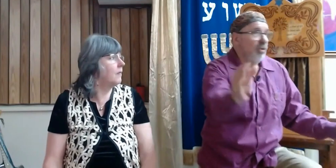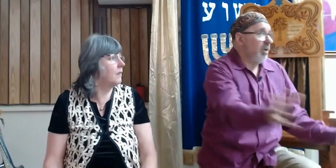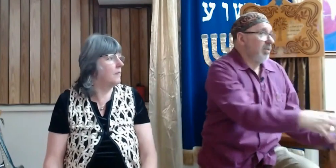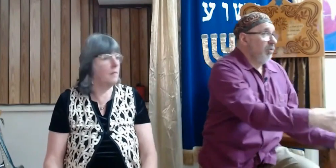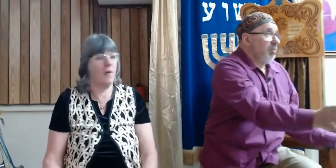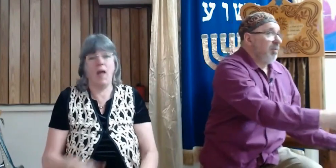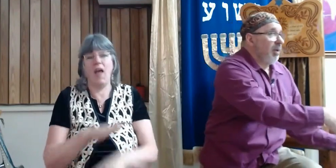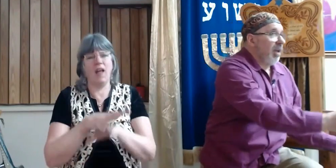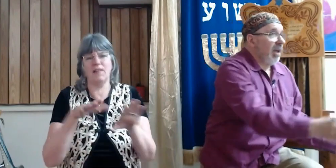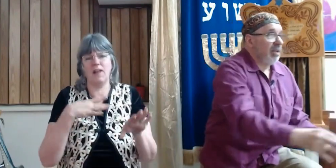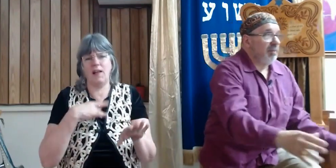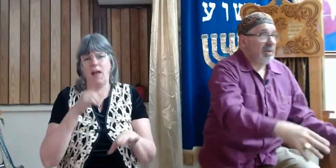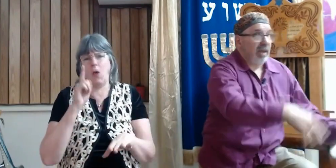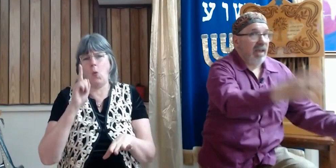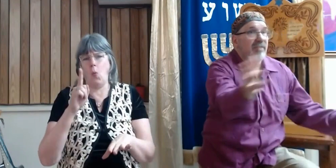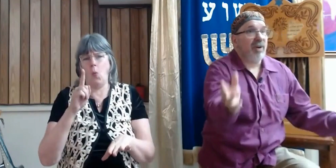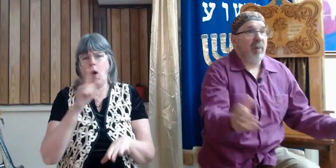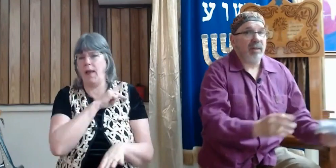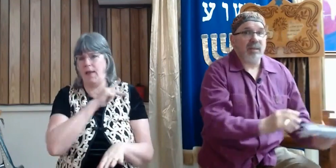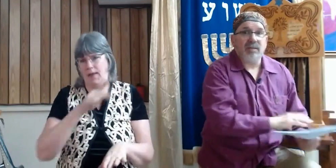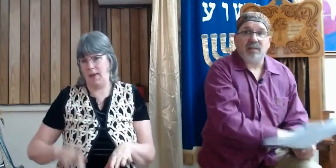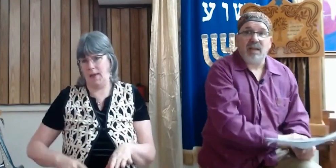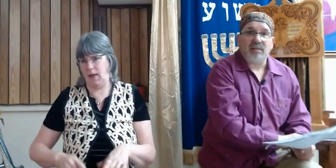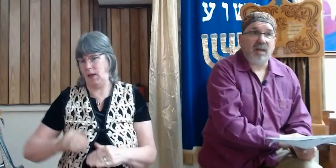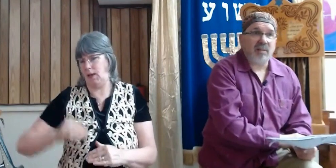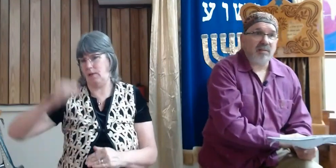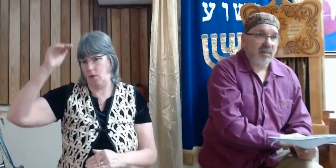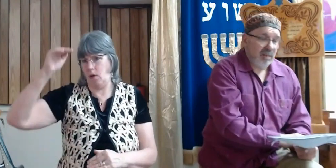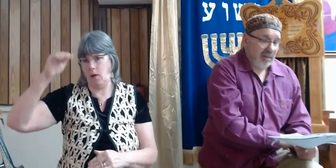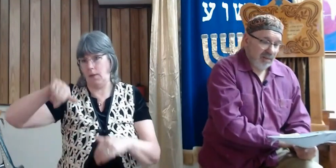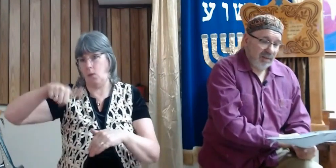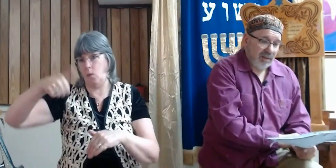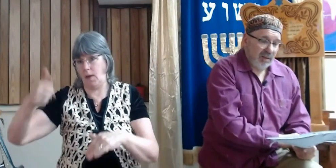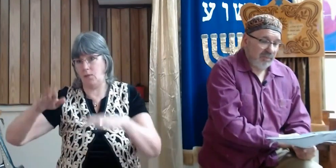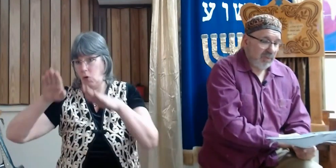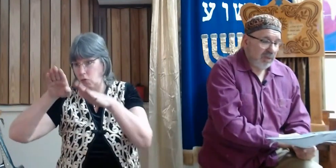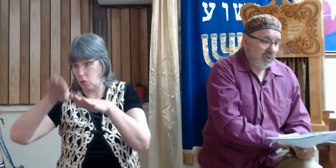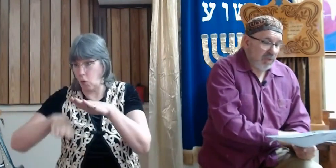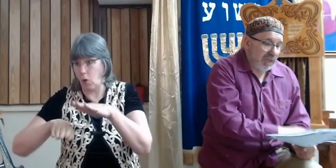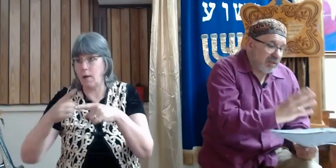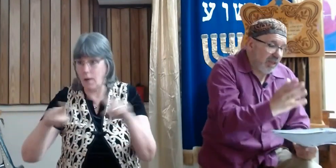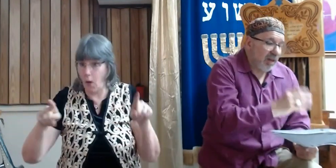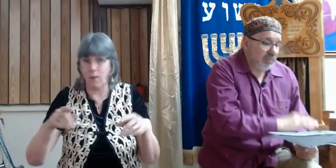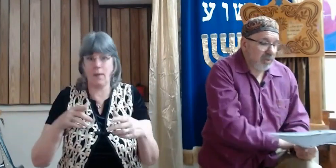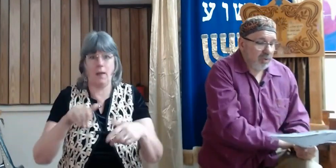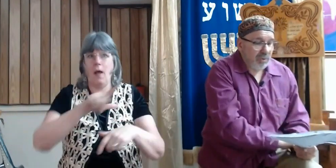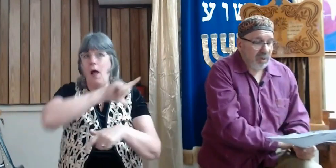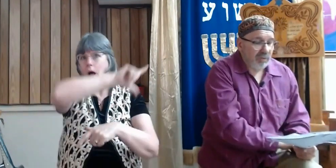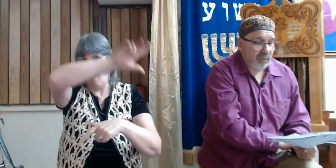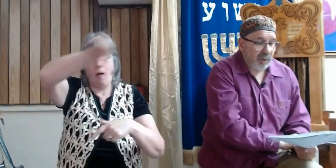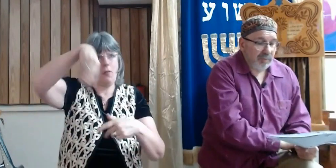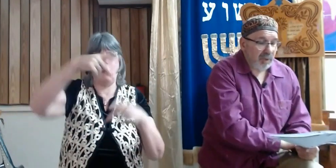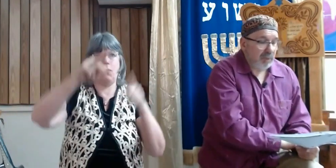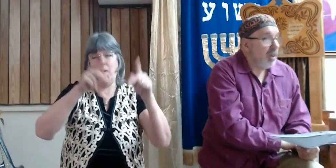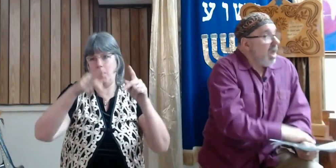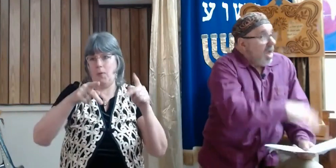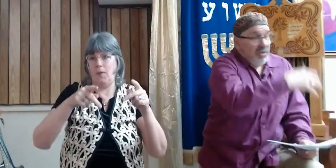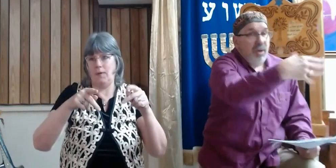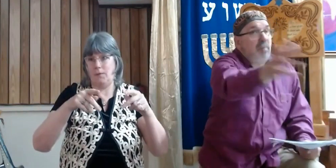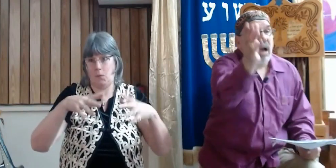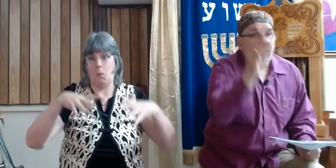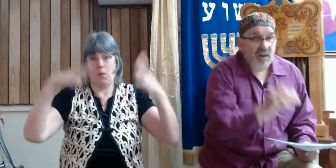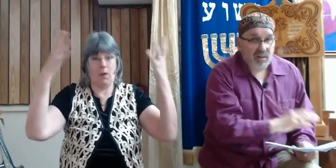giant, and the rest of the people are like that. It's like everybody is like that. So, they get scared, return with a new piece.